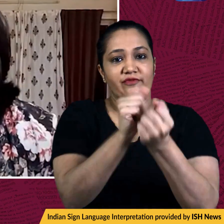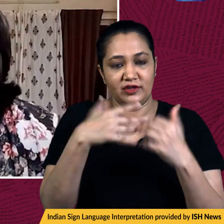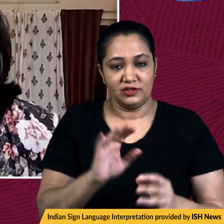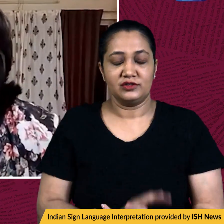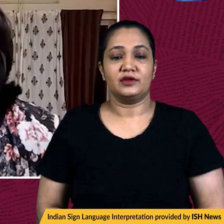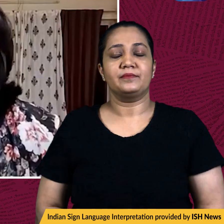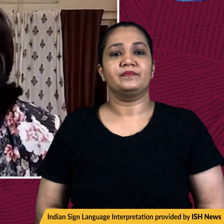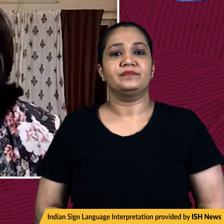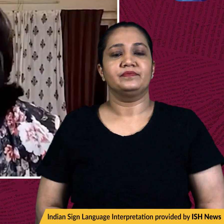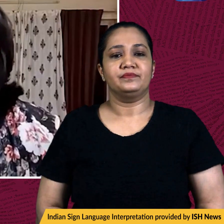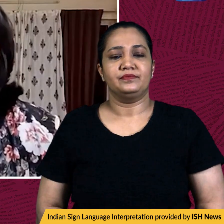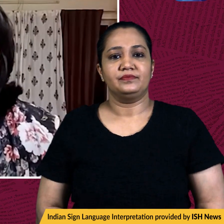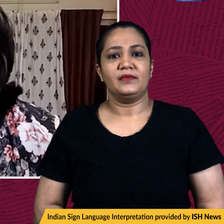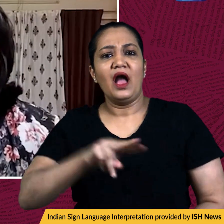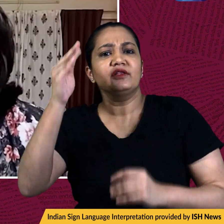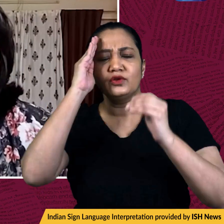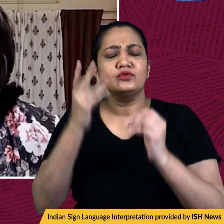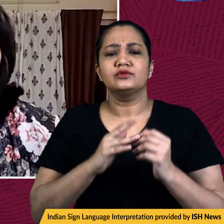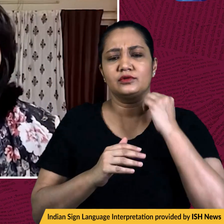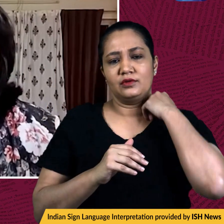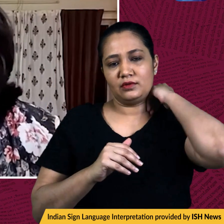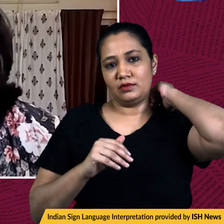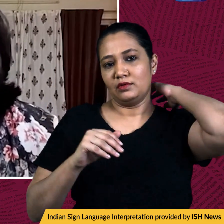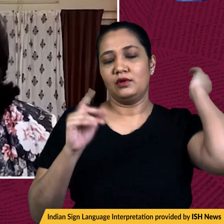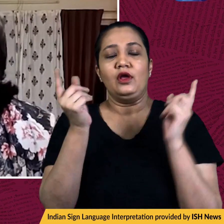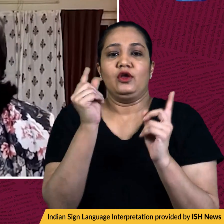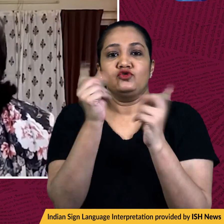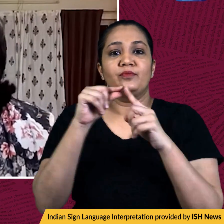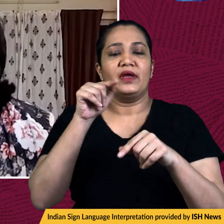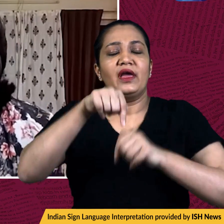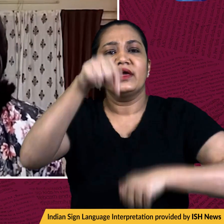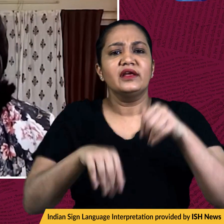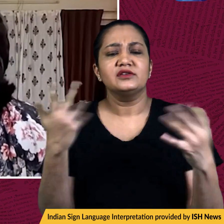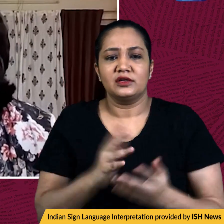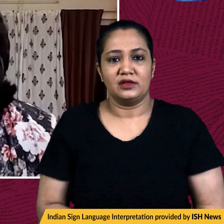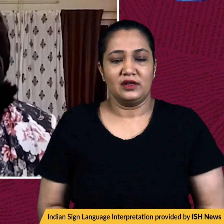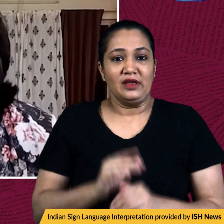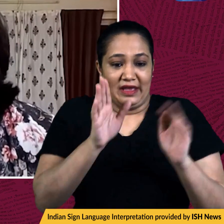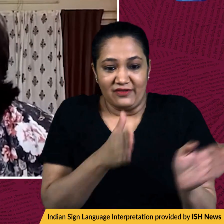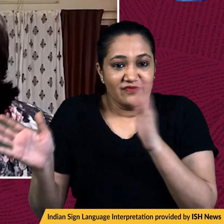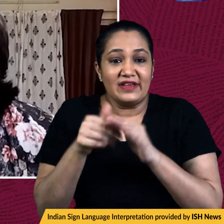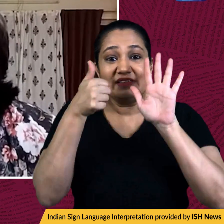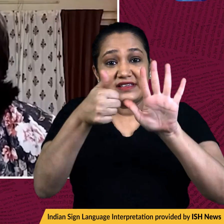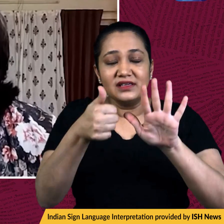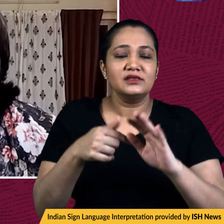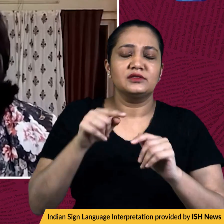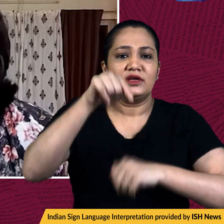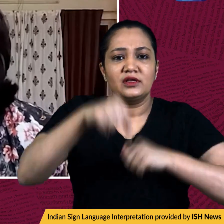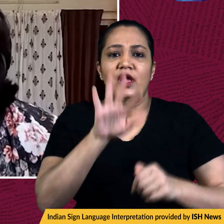In other news right now, starting off with UP elections, in the Phase 6 of Uttar Pradesh elections, over 53